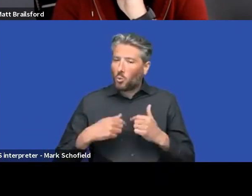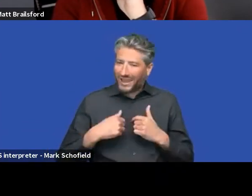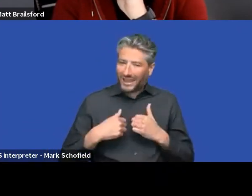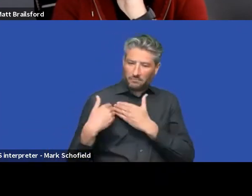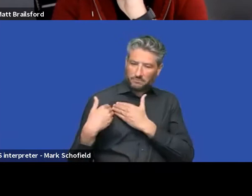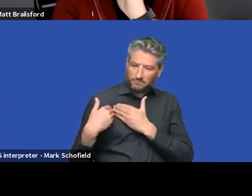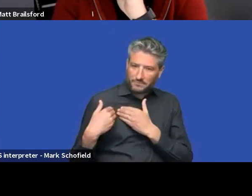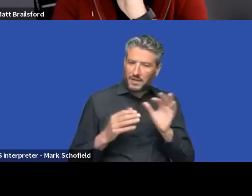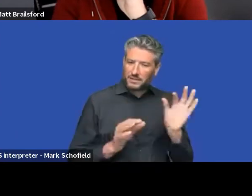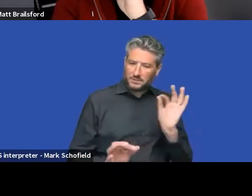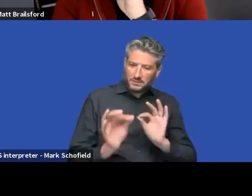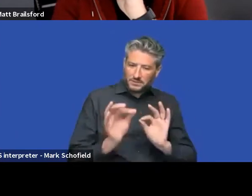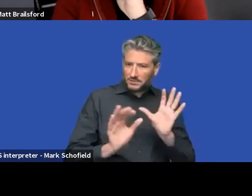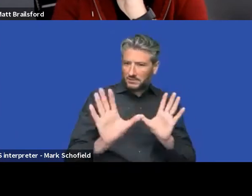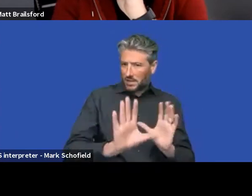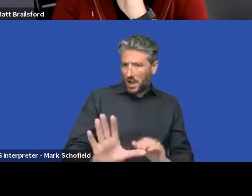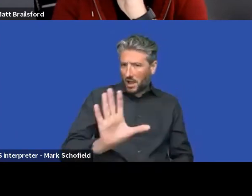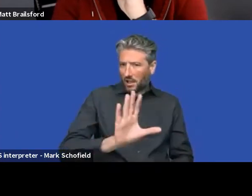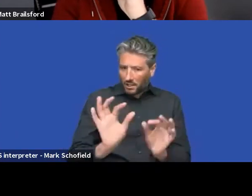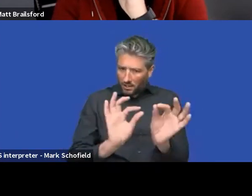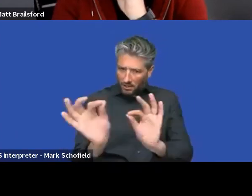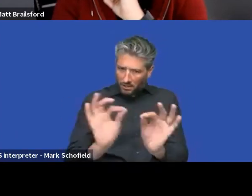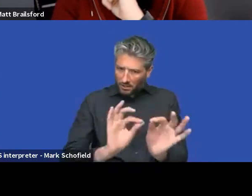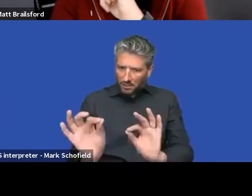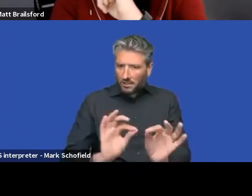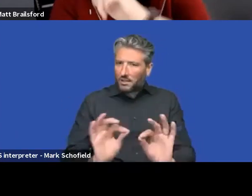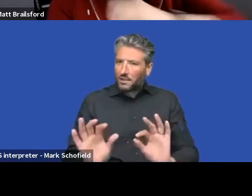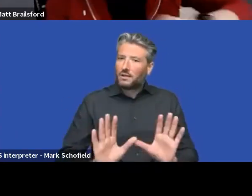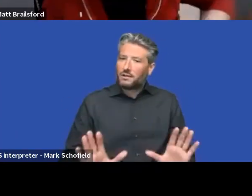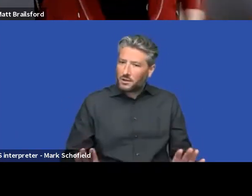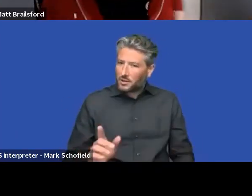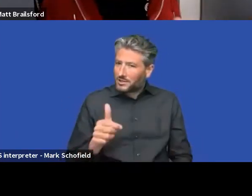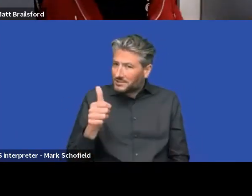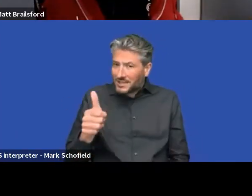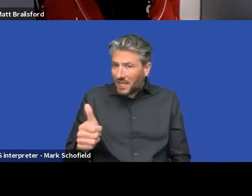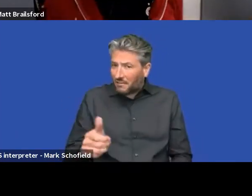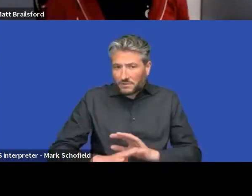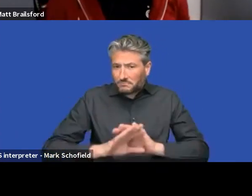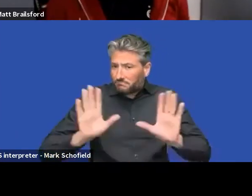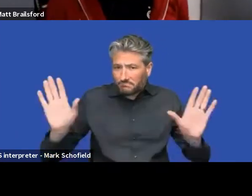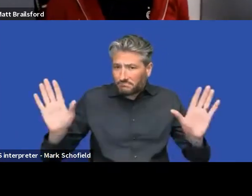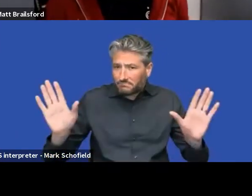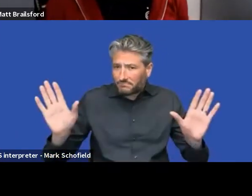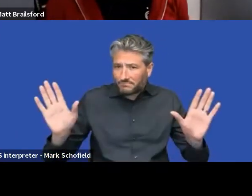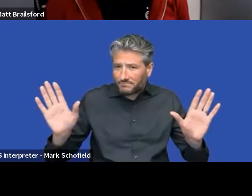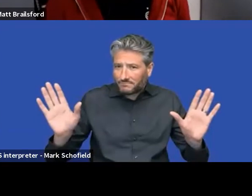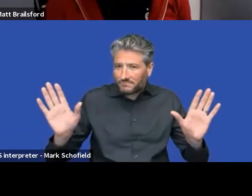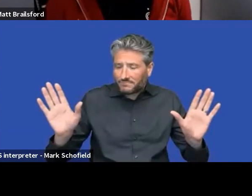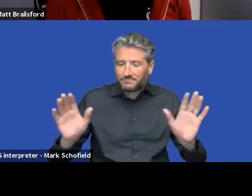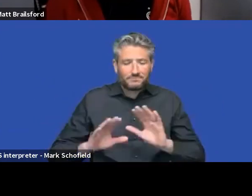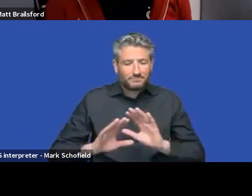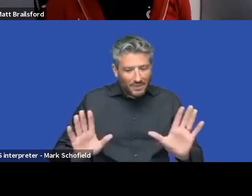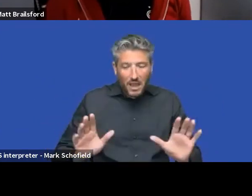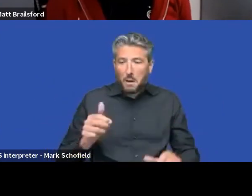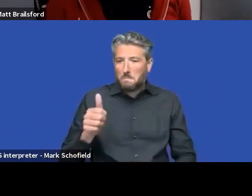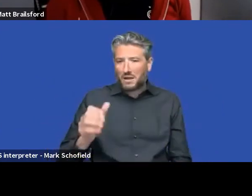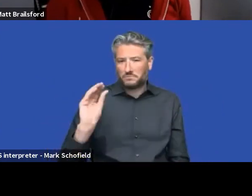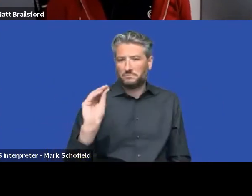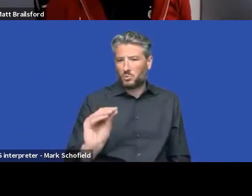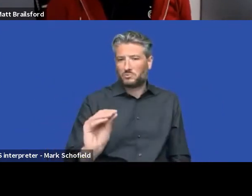there's a change to it, we make sure to update that. So you don't have to. So you like with the new when the new back office eventually gets here, you, you,